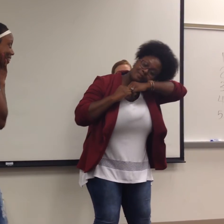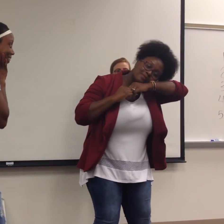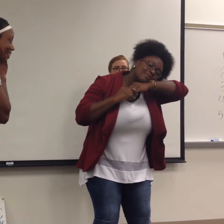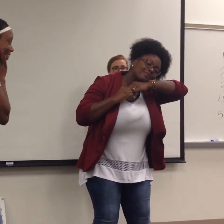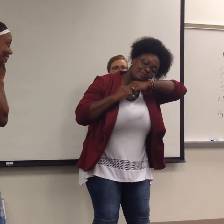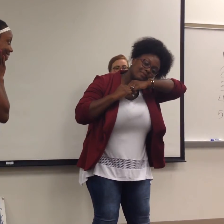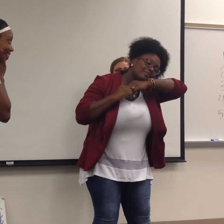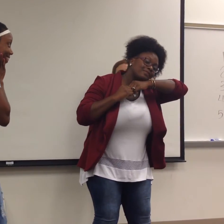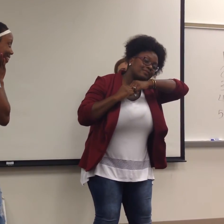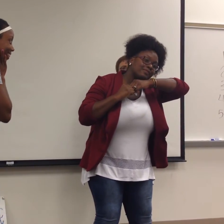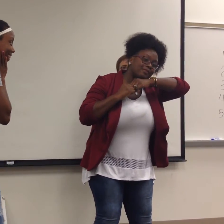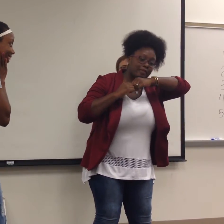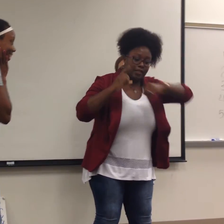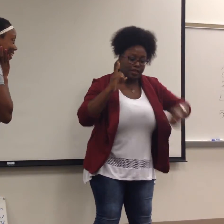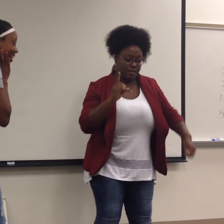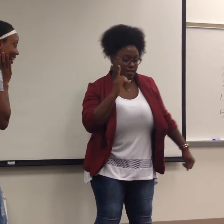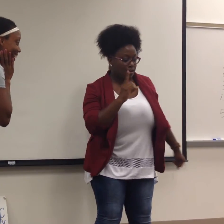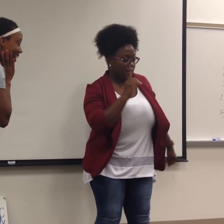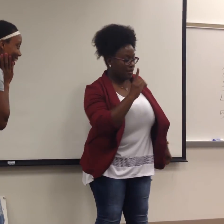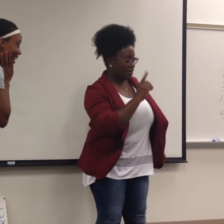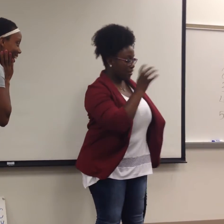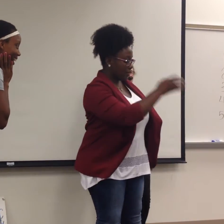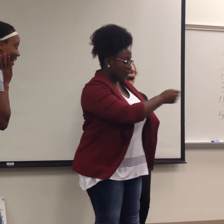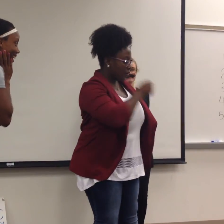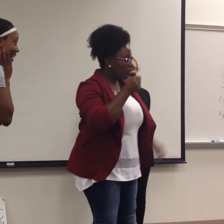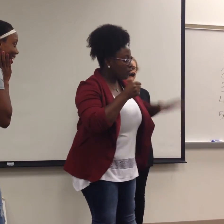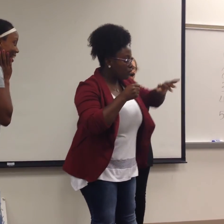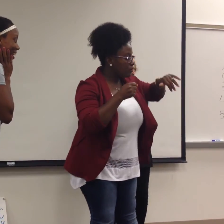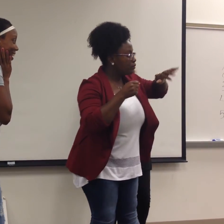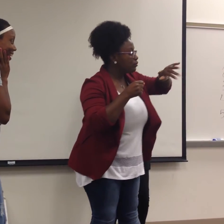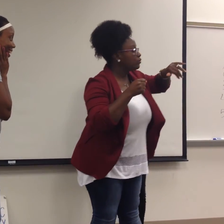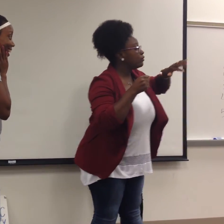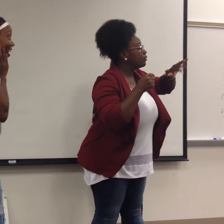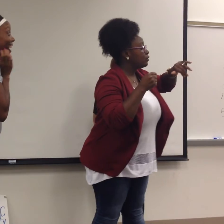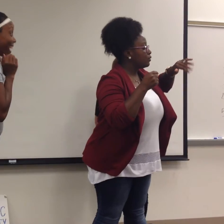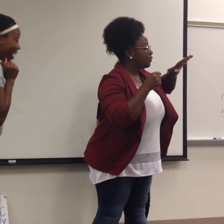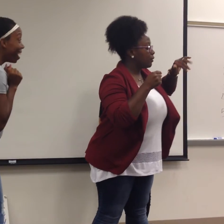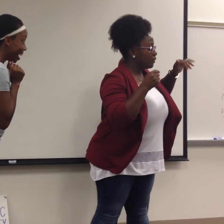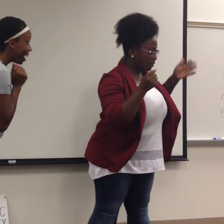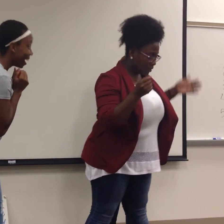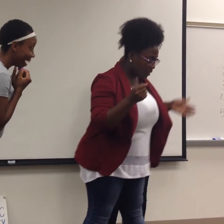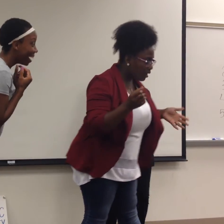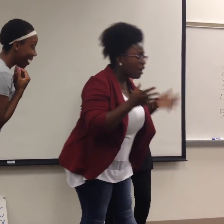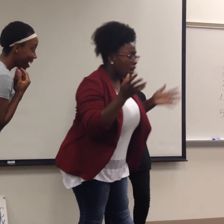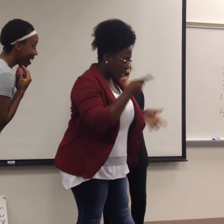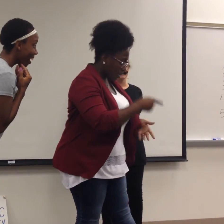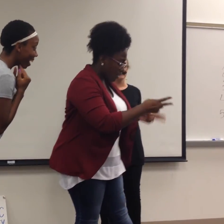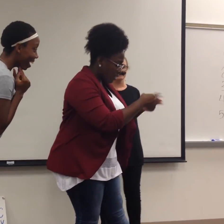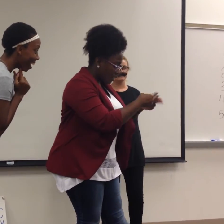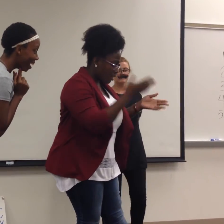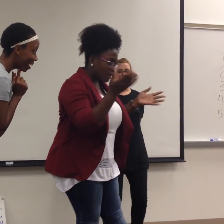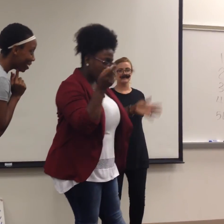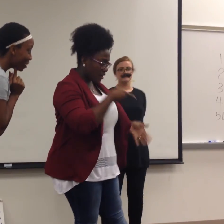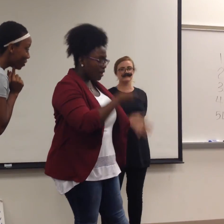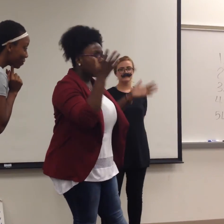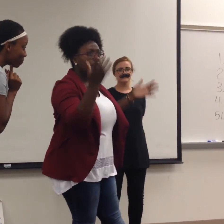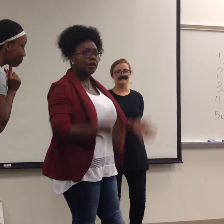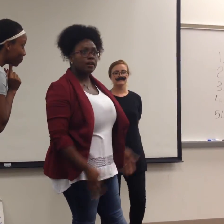your closet floor And when you open up your closet door Now what's that bunny in my